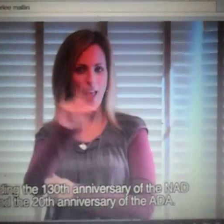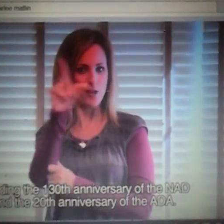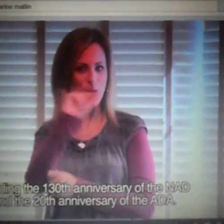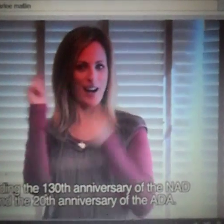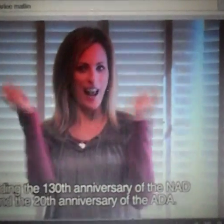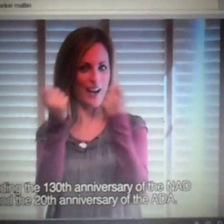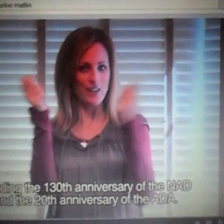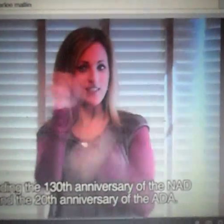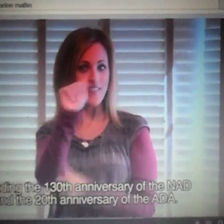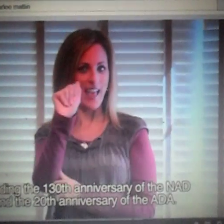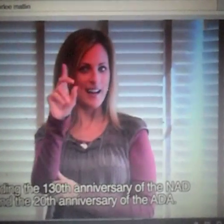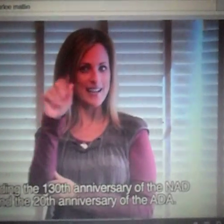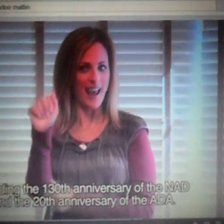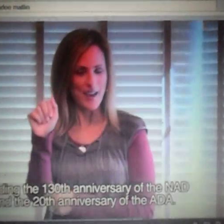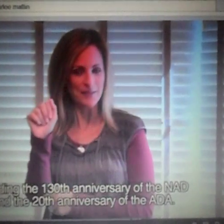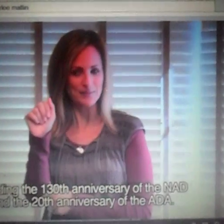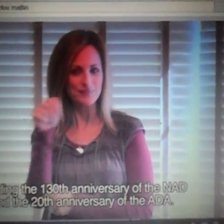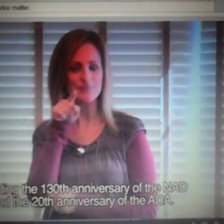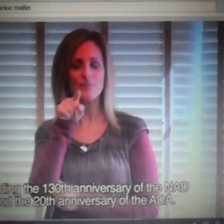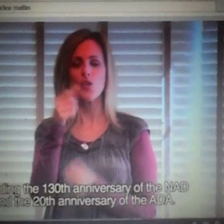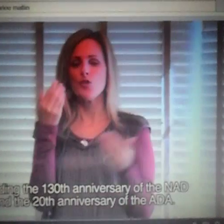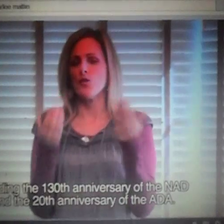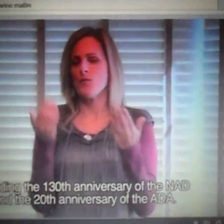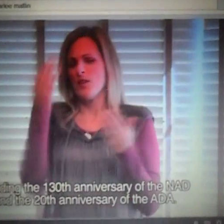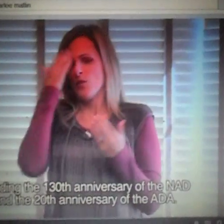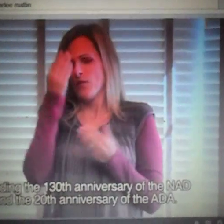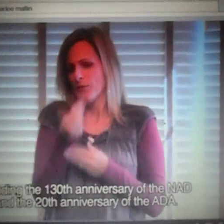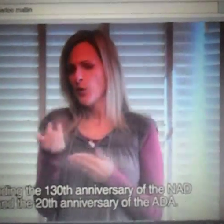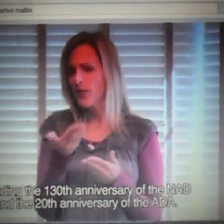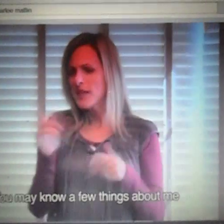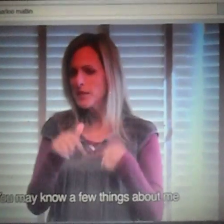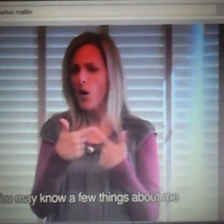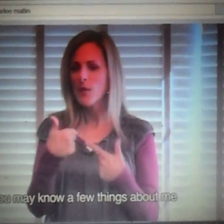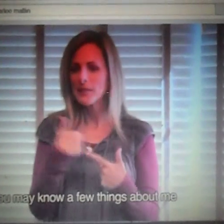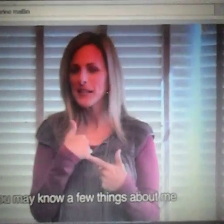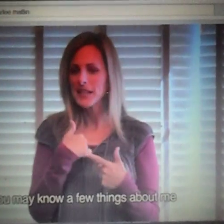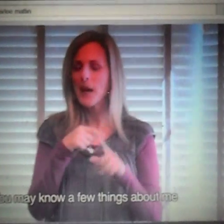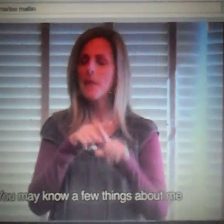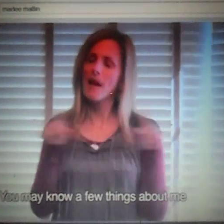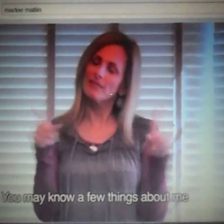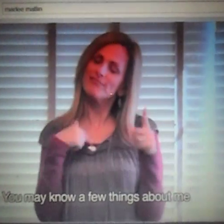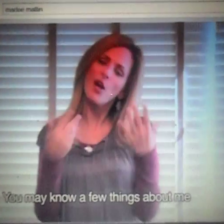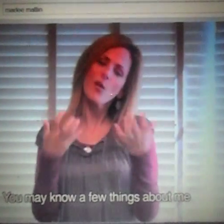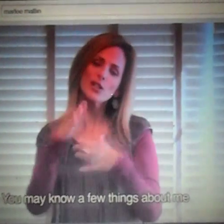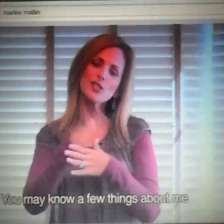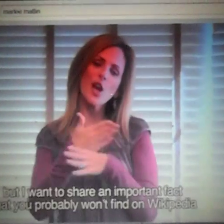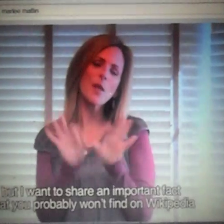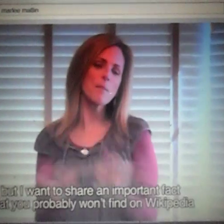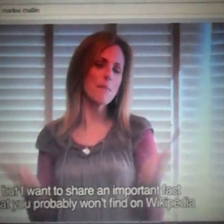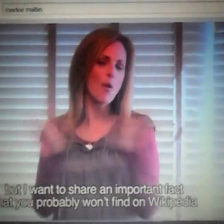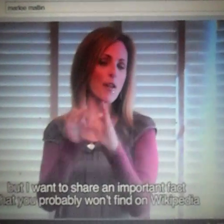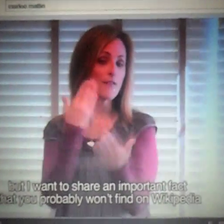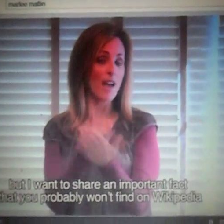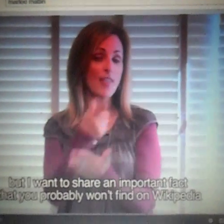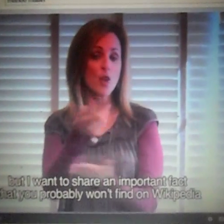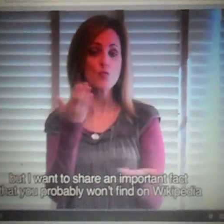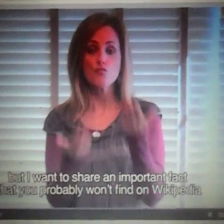anniversary of the NAD and the 20th anniversary of the ADA. You may know a few things about me but I want to share an important fact